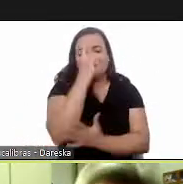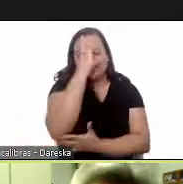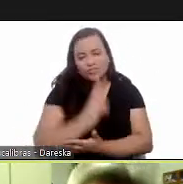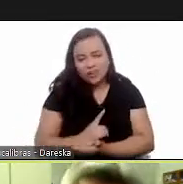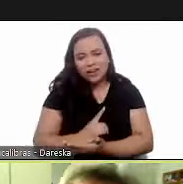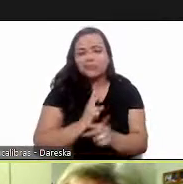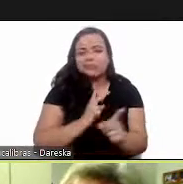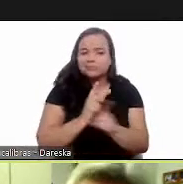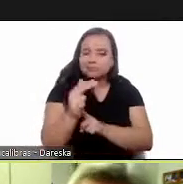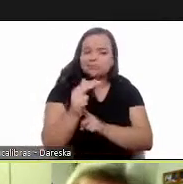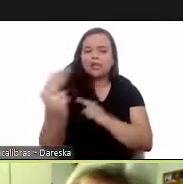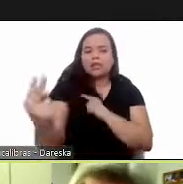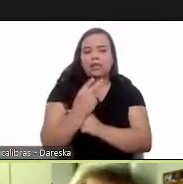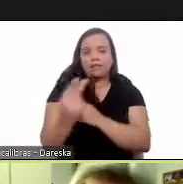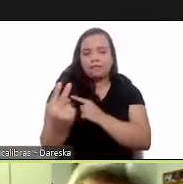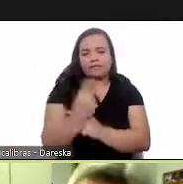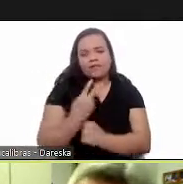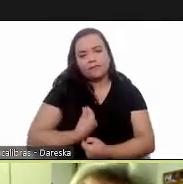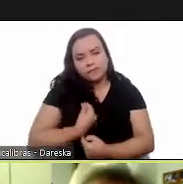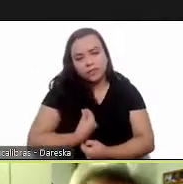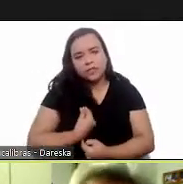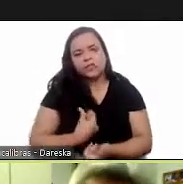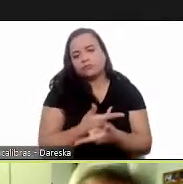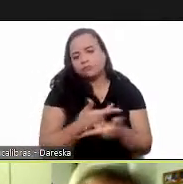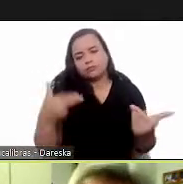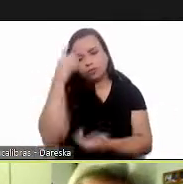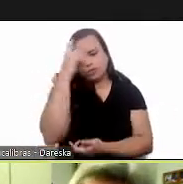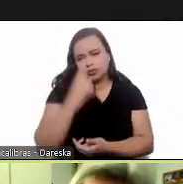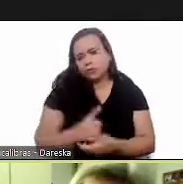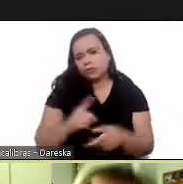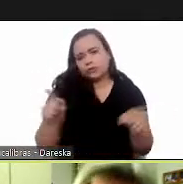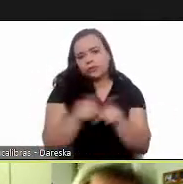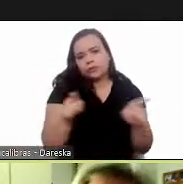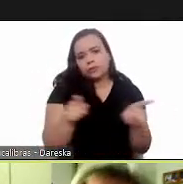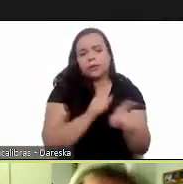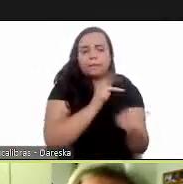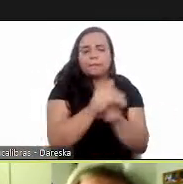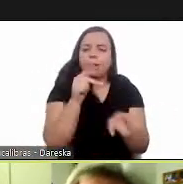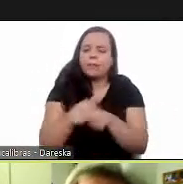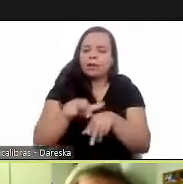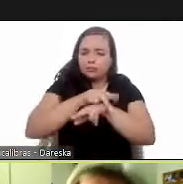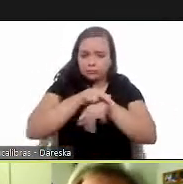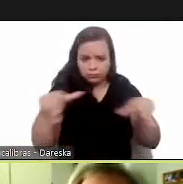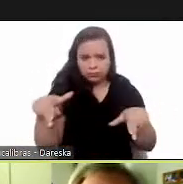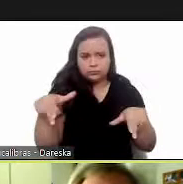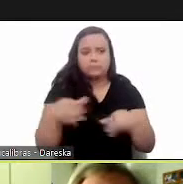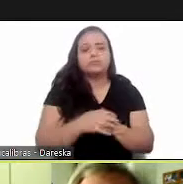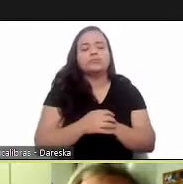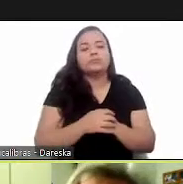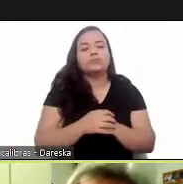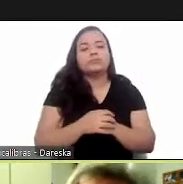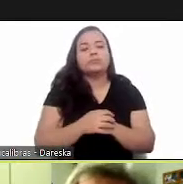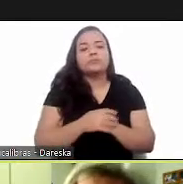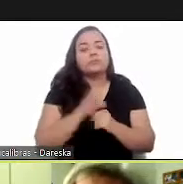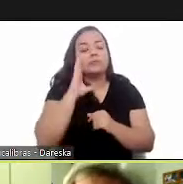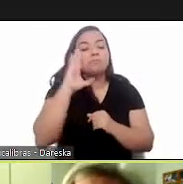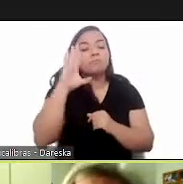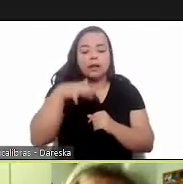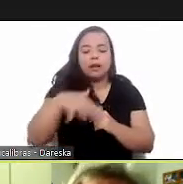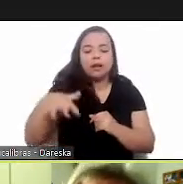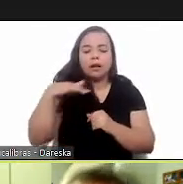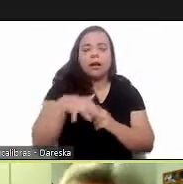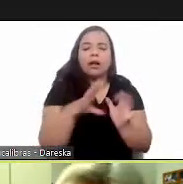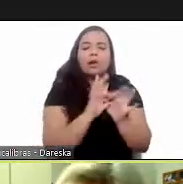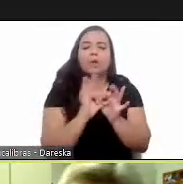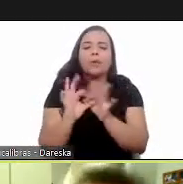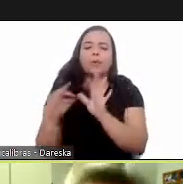uh conquest and defense of existing rights the conquest of further rights especially in the